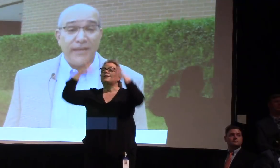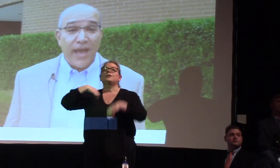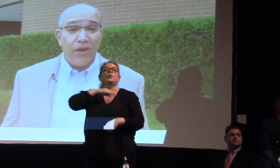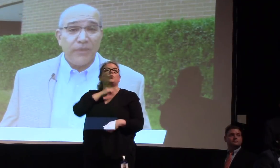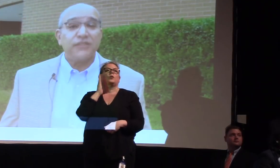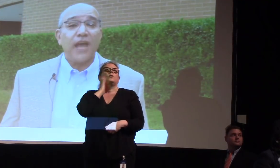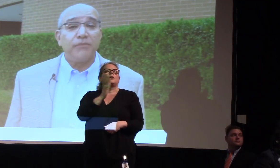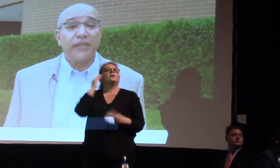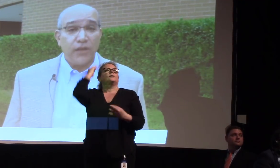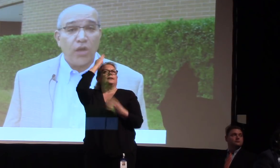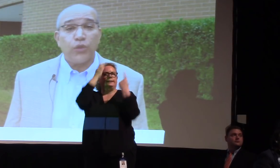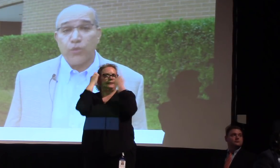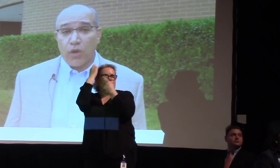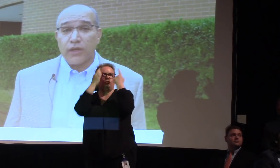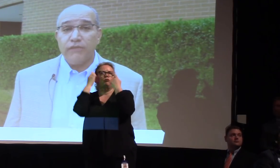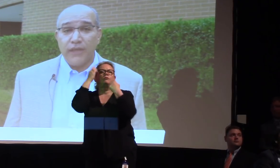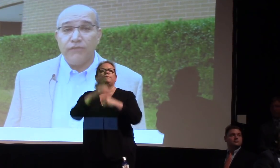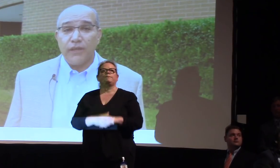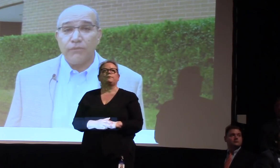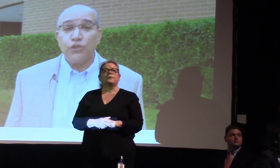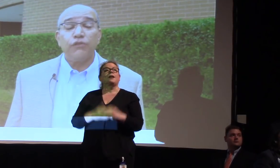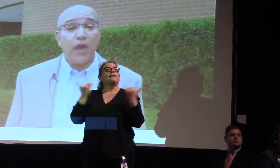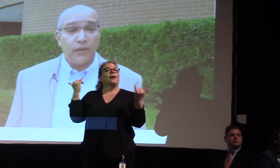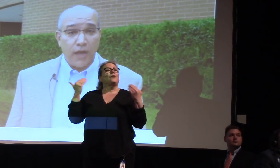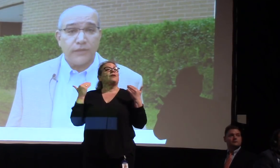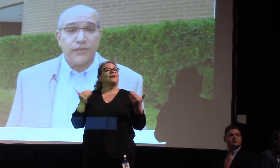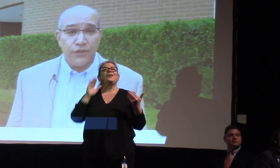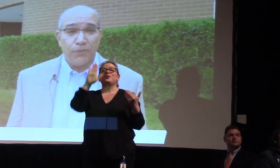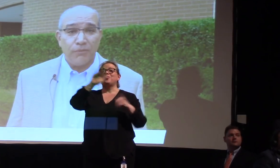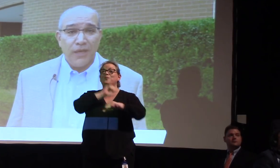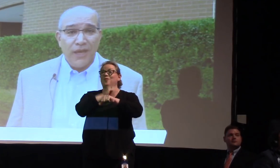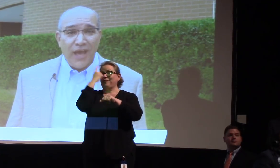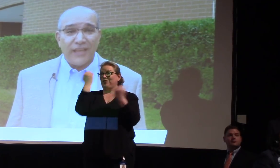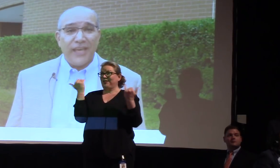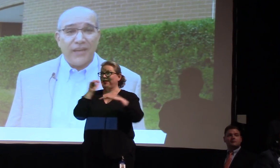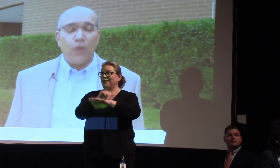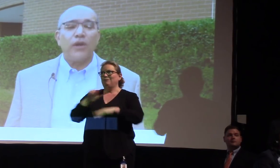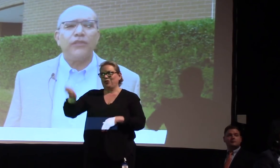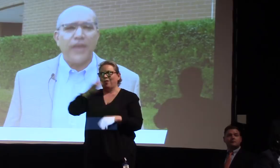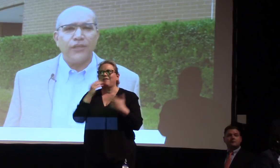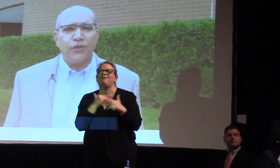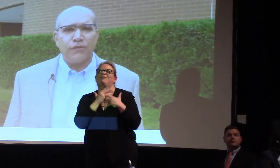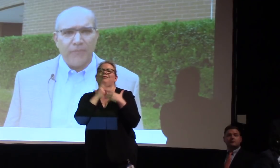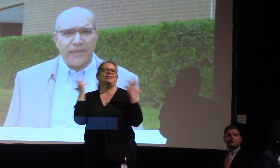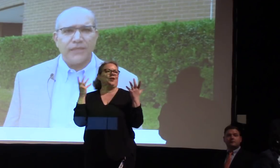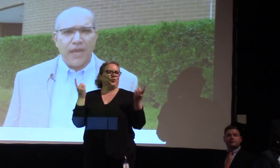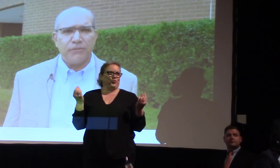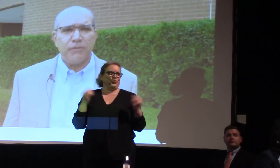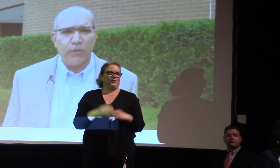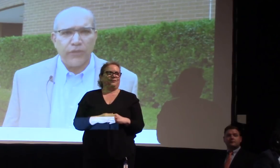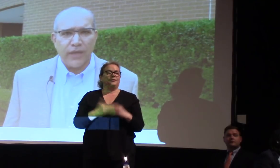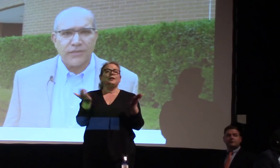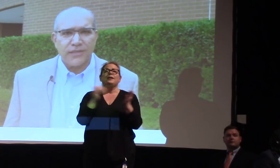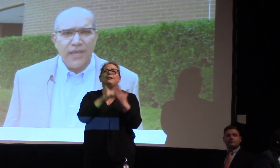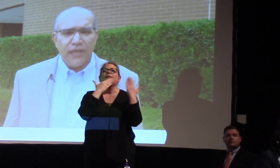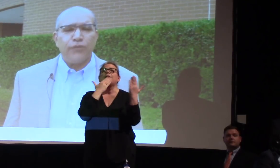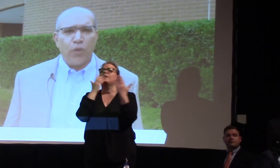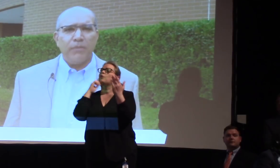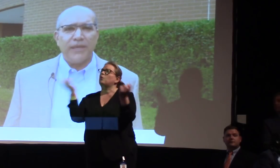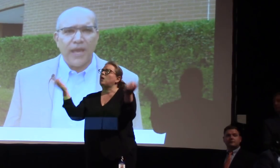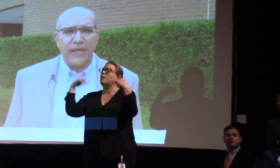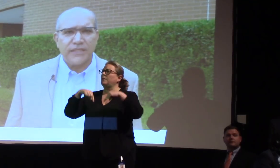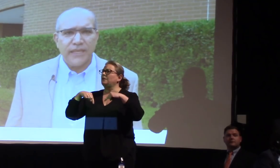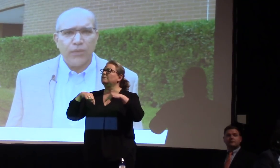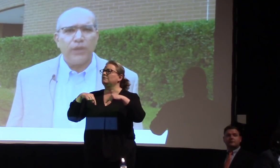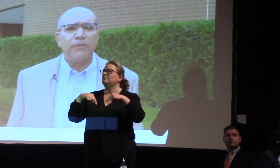And now it's time to get on with the work of the evening. You've got a lot to do. Again, I want to thank you for making time to be with us. In